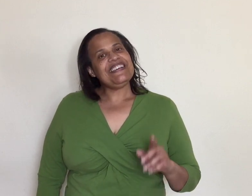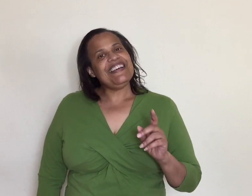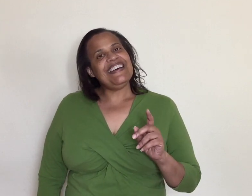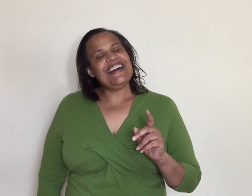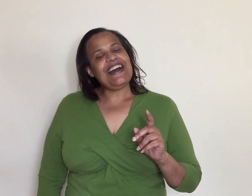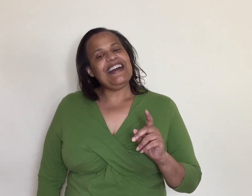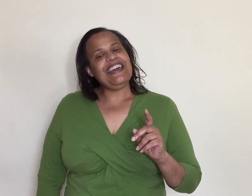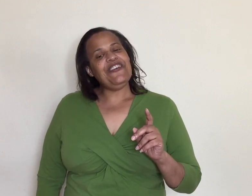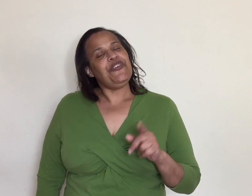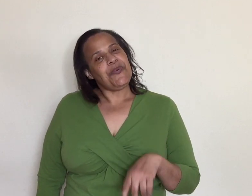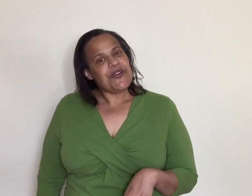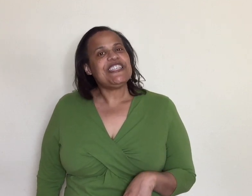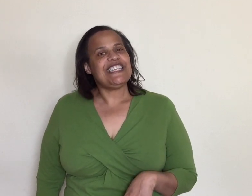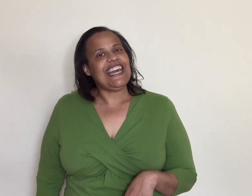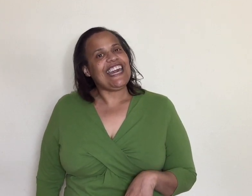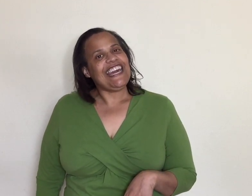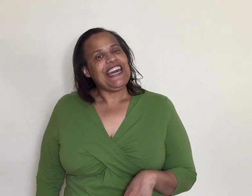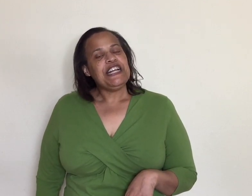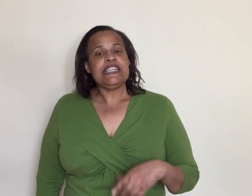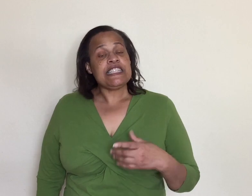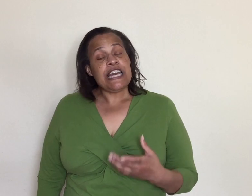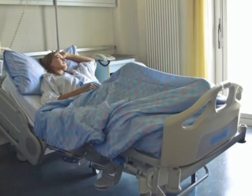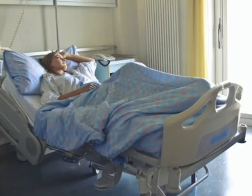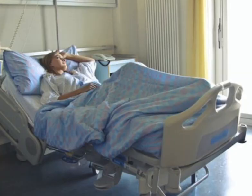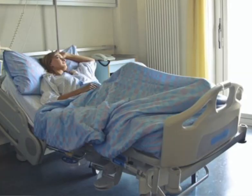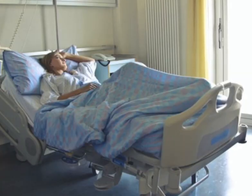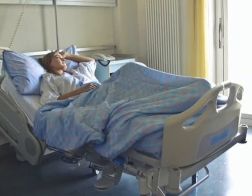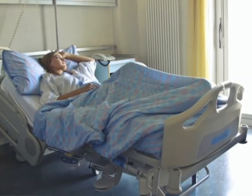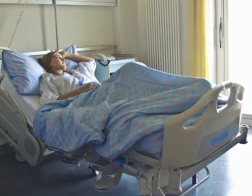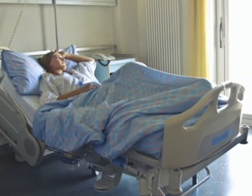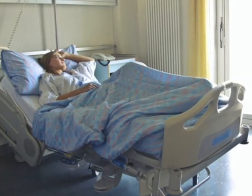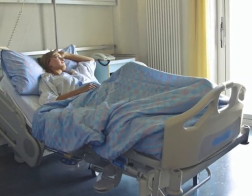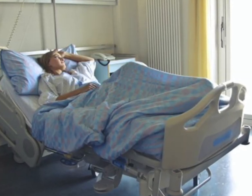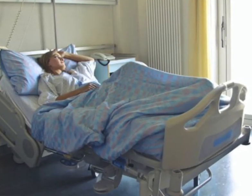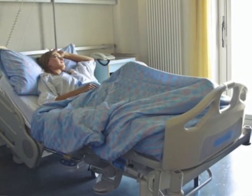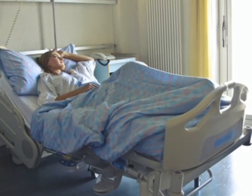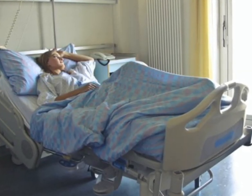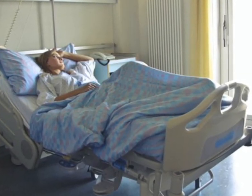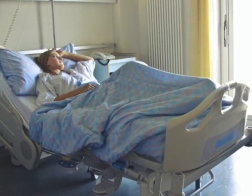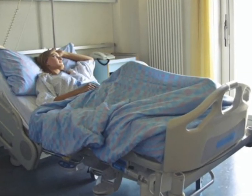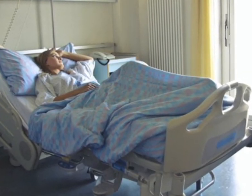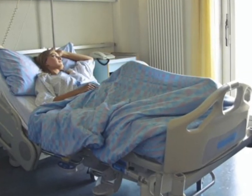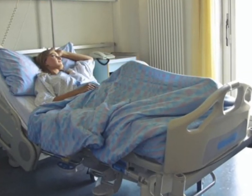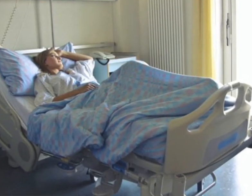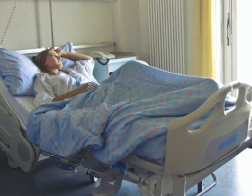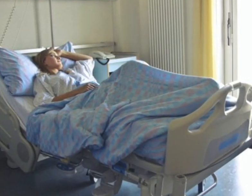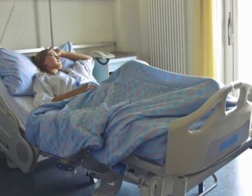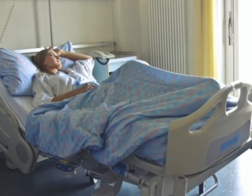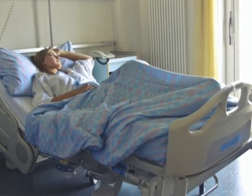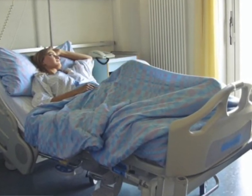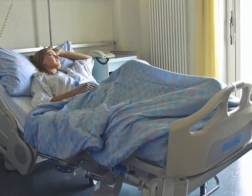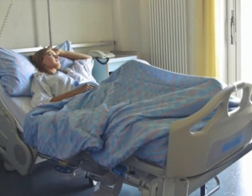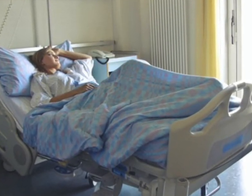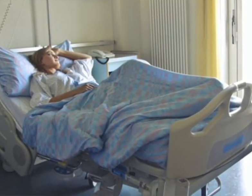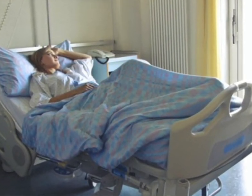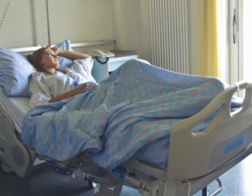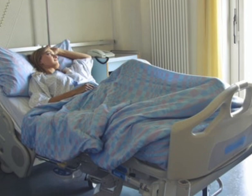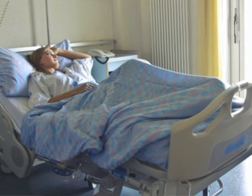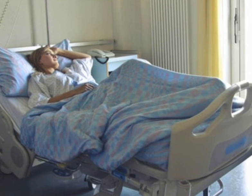but if you are sick just think of you being in that um hospital bed all day those people have